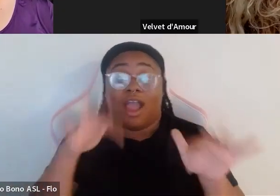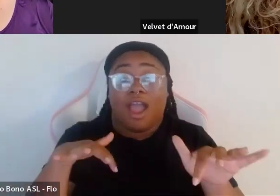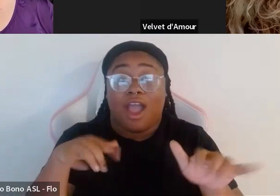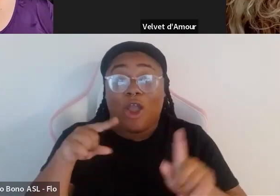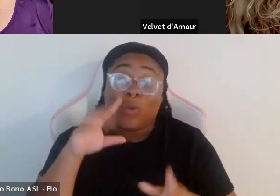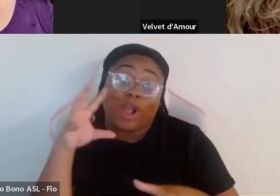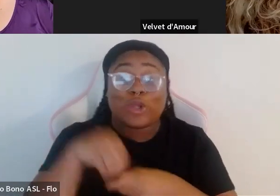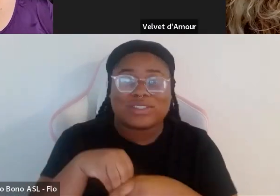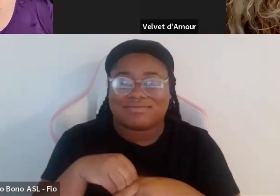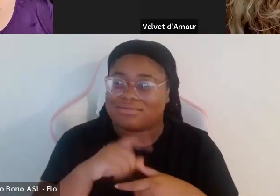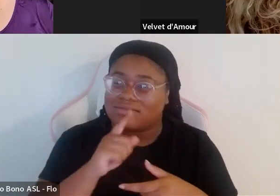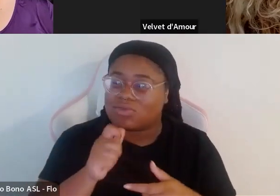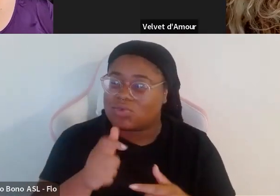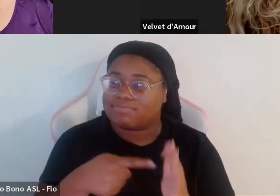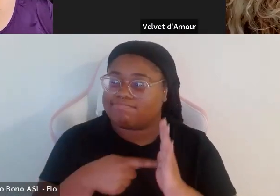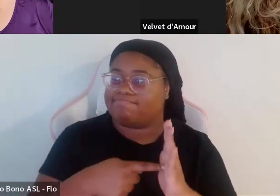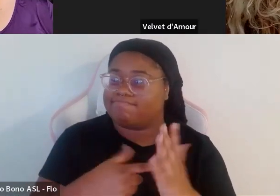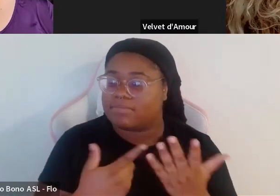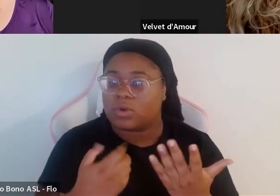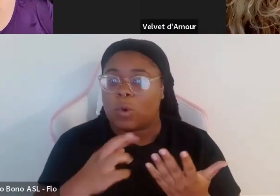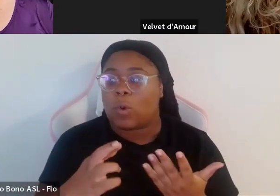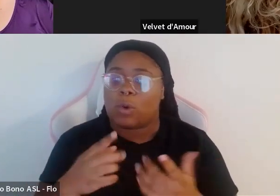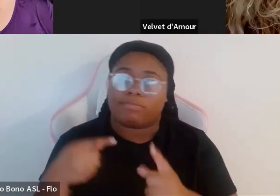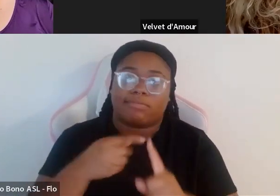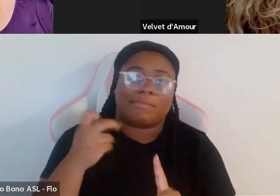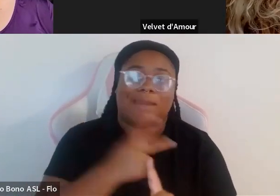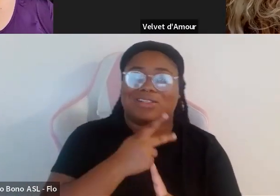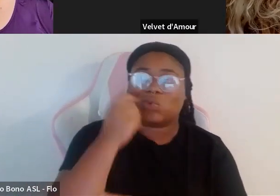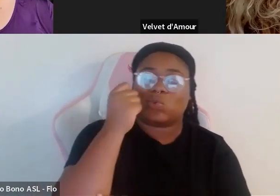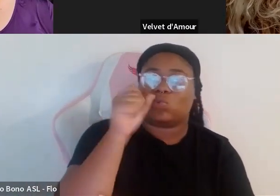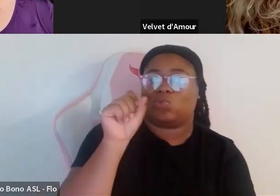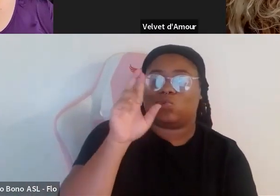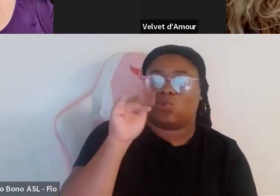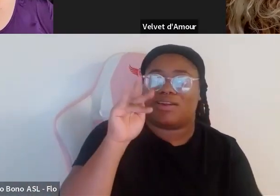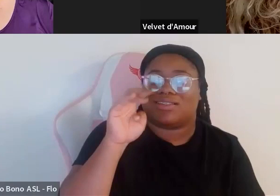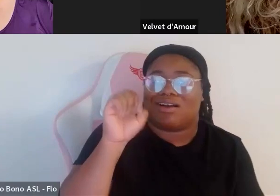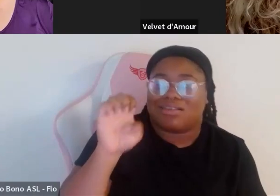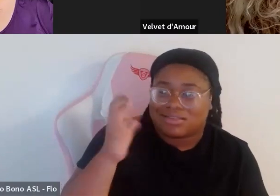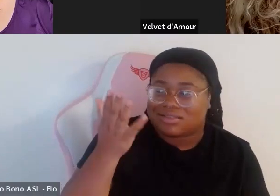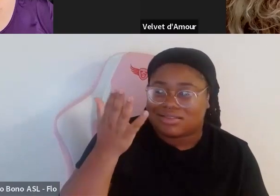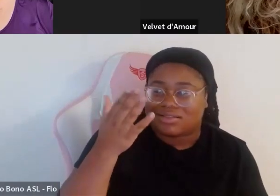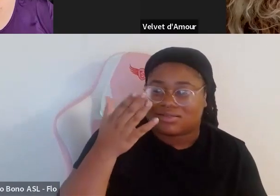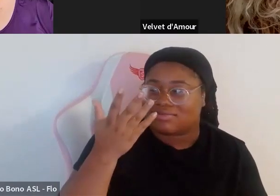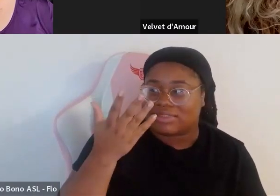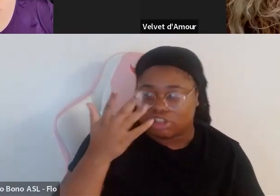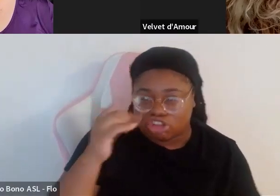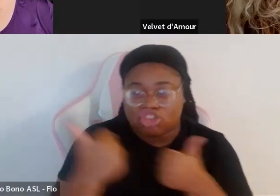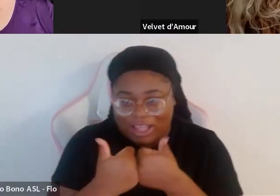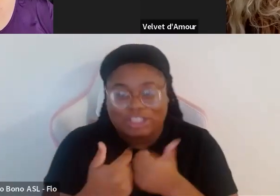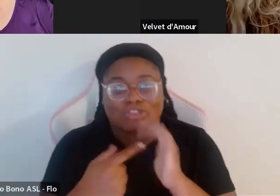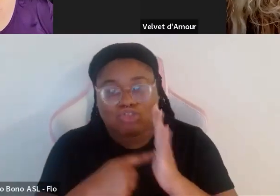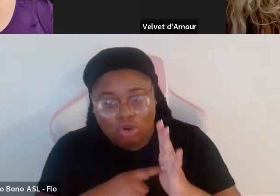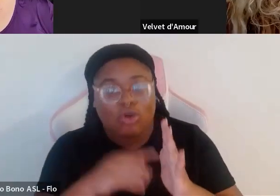or they're constantly hearkening back to the renaissance and it's like you know what the challenge is to show fat people